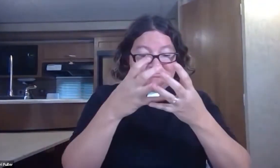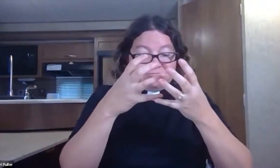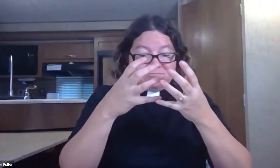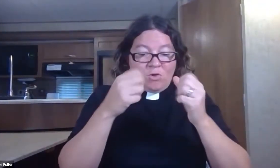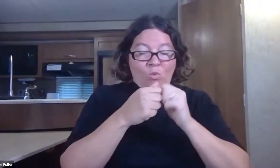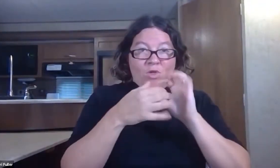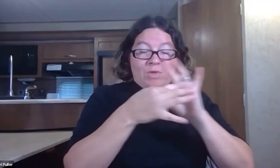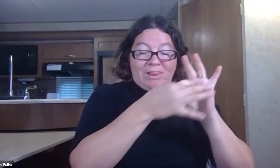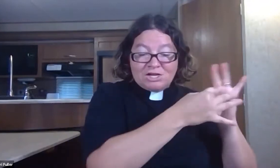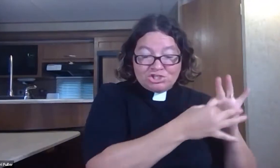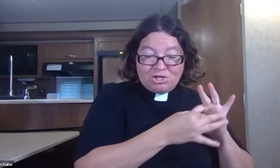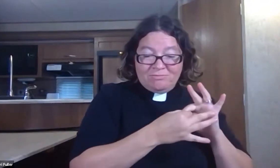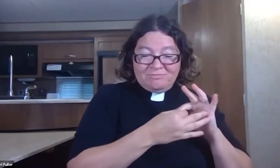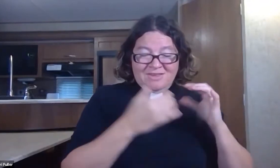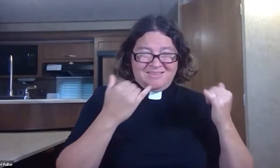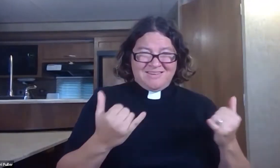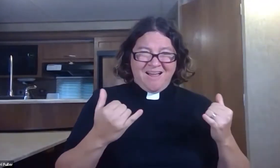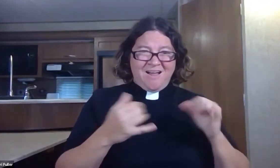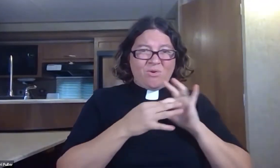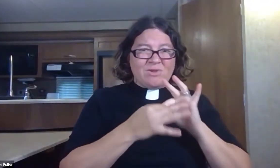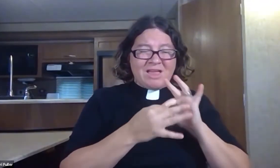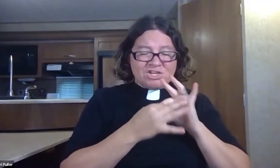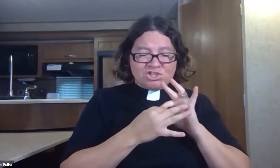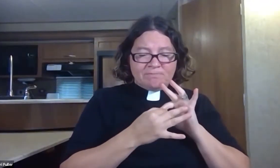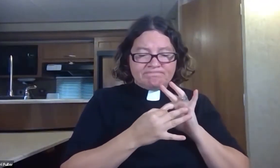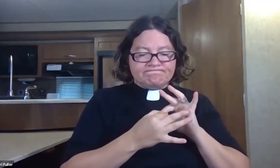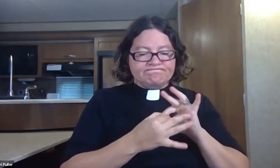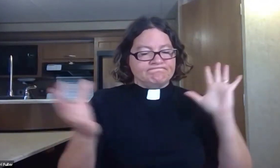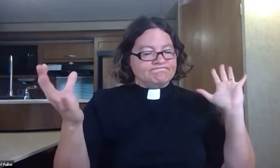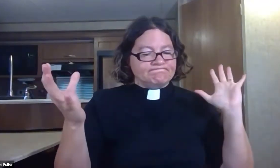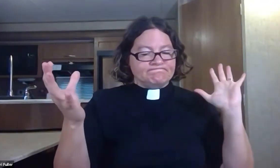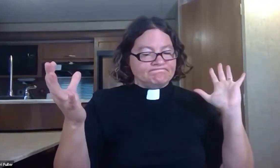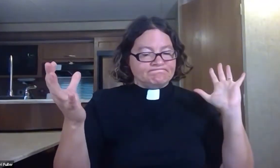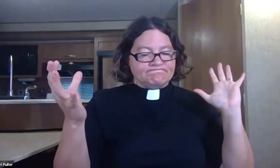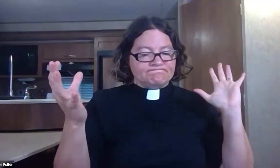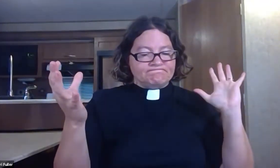you created the world with relationships now relationships are fractured